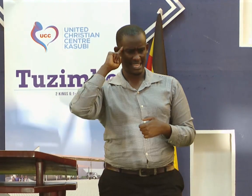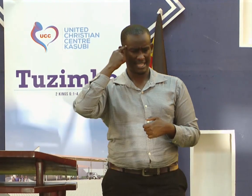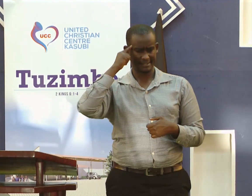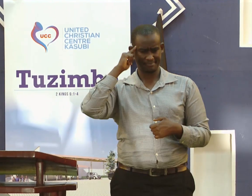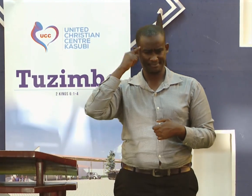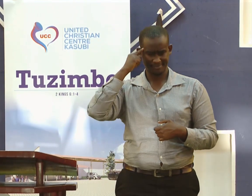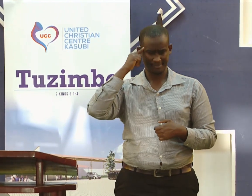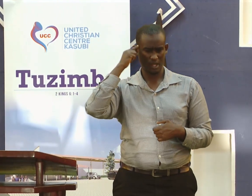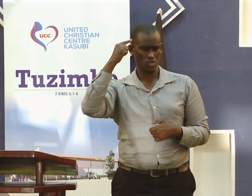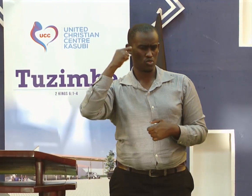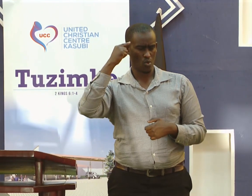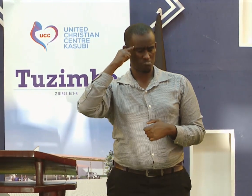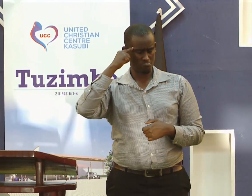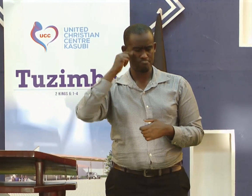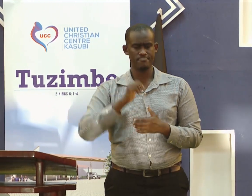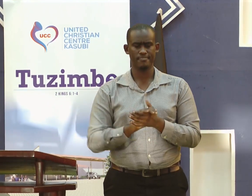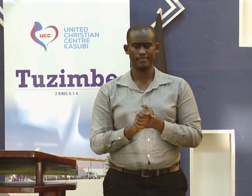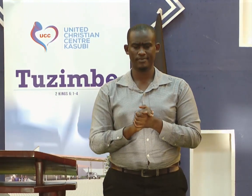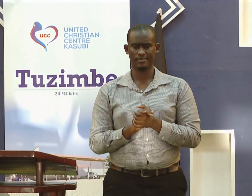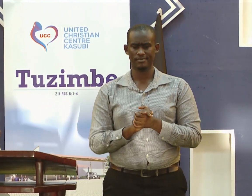And within me a thought came.